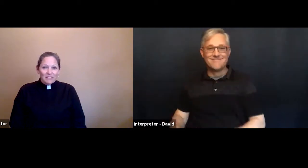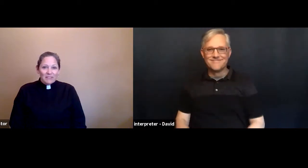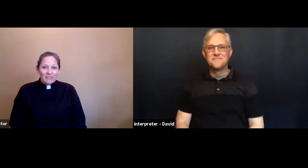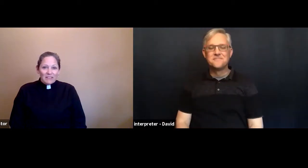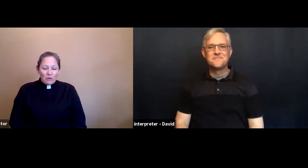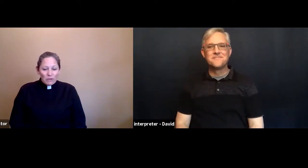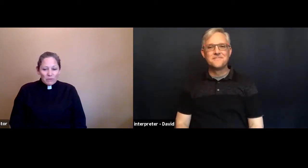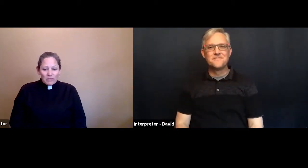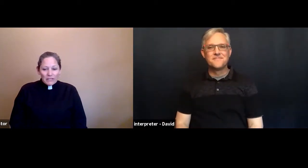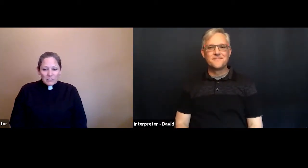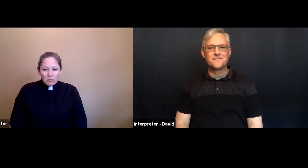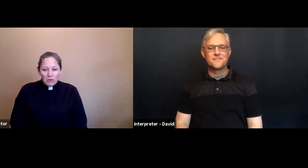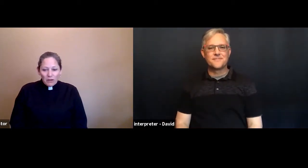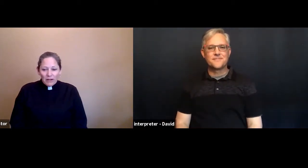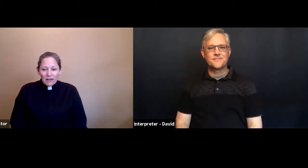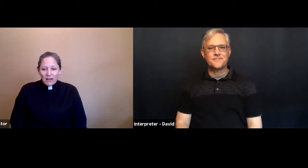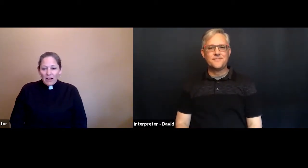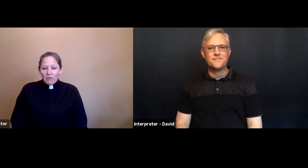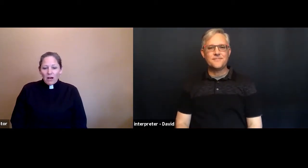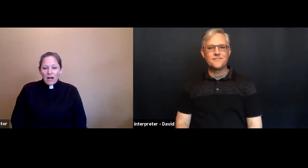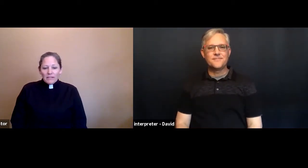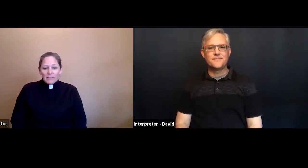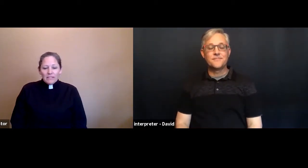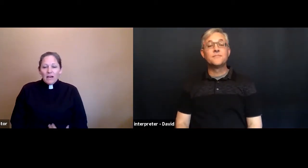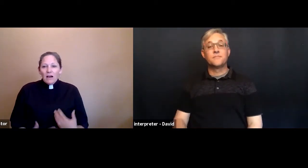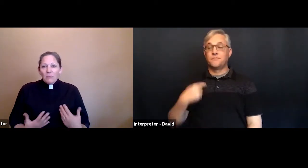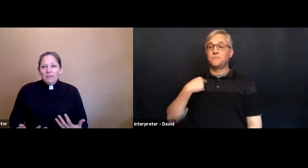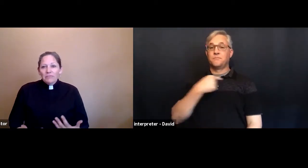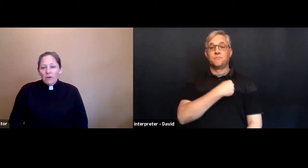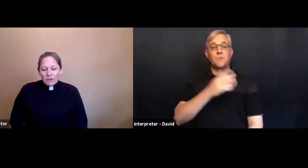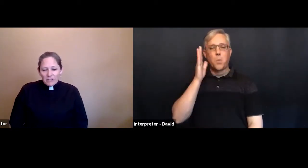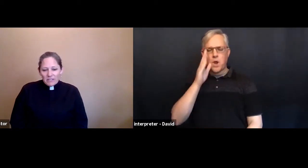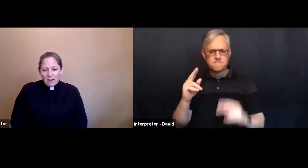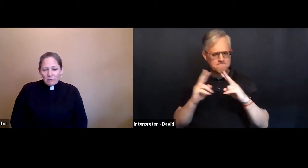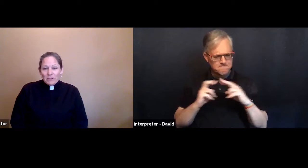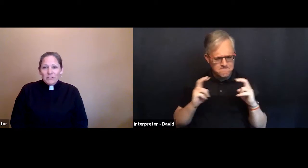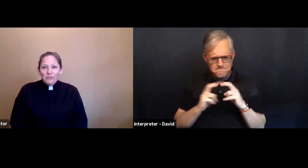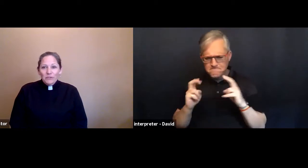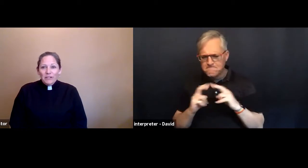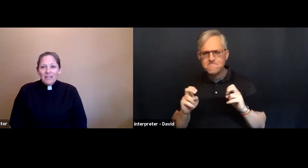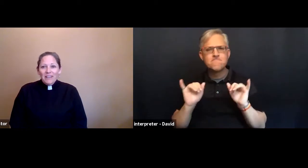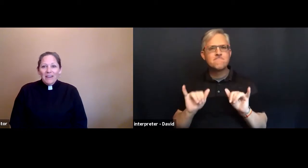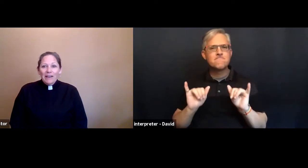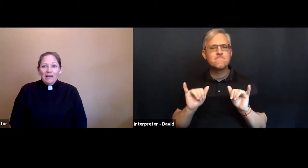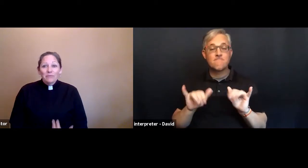We will explore how God is really focused on restoring and